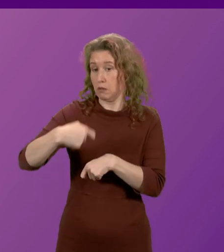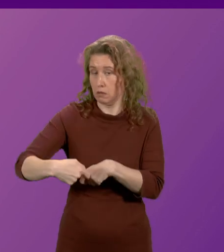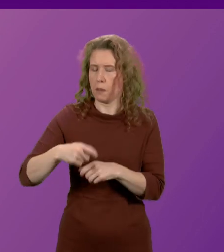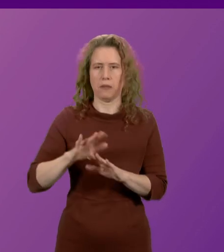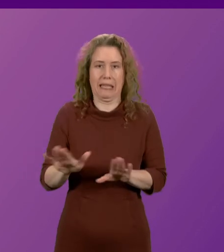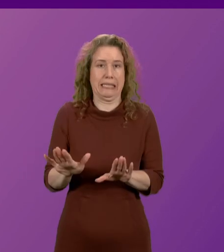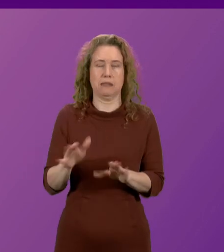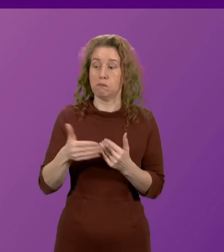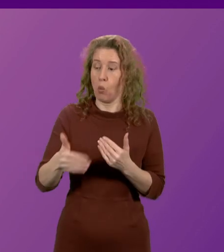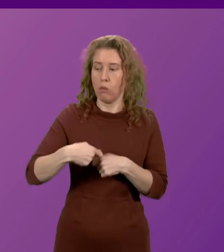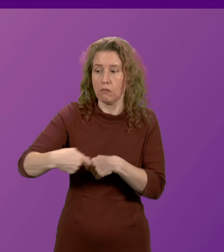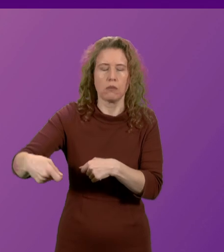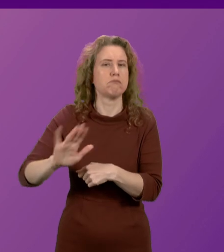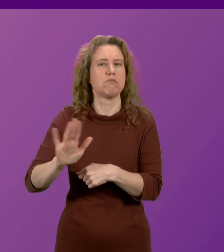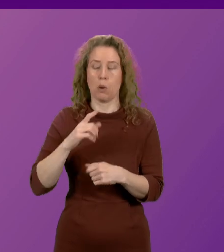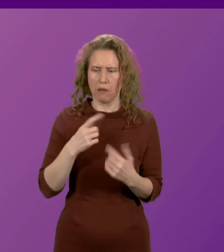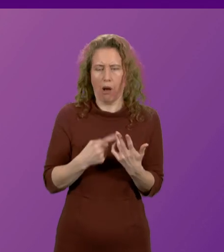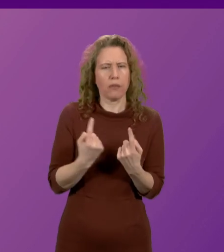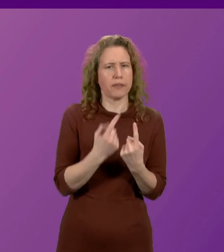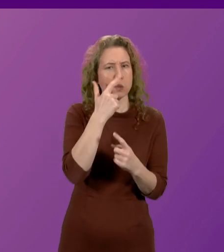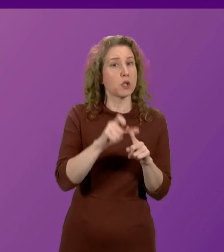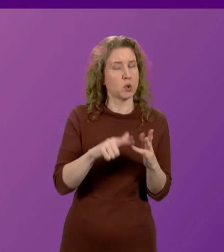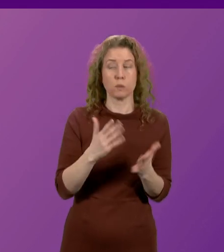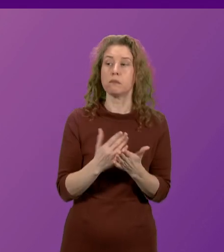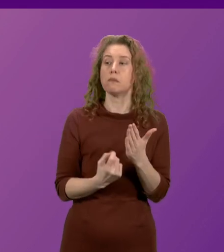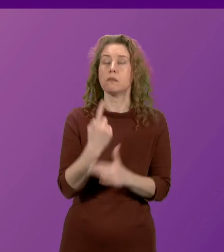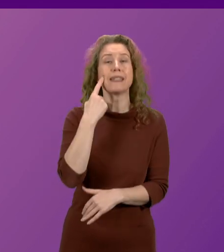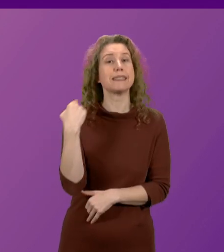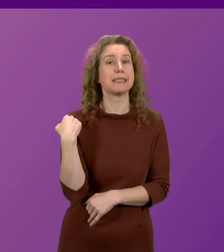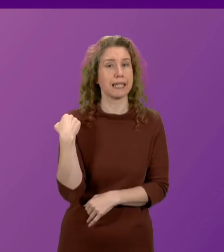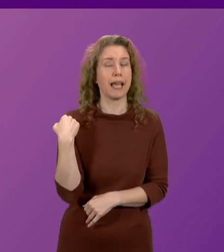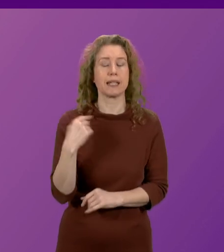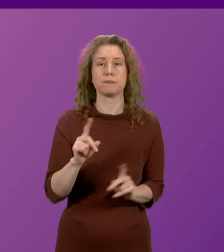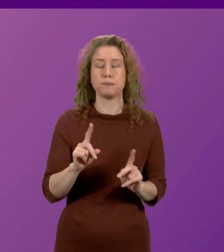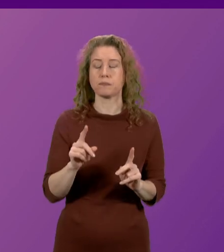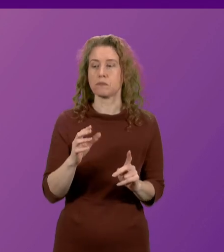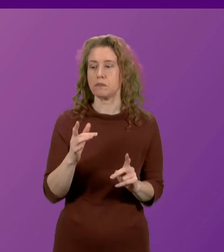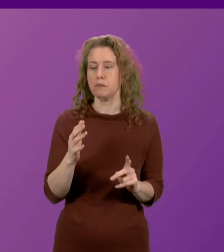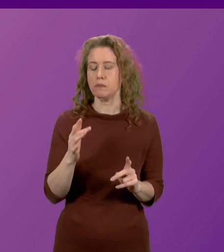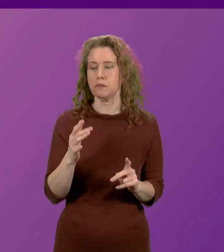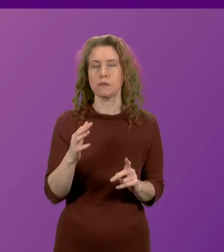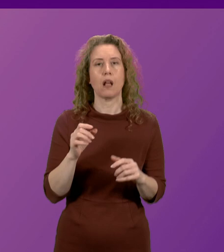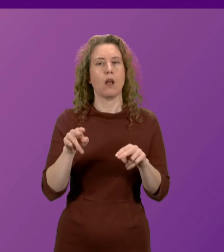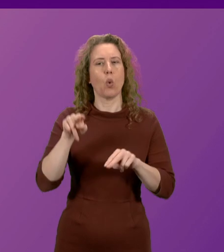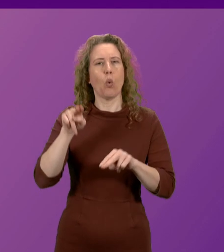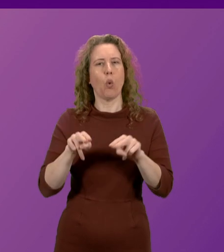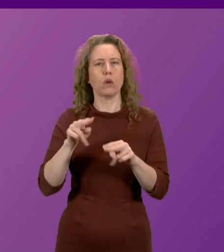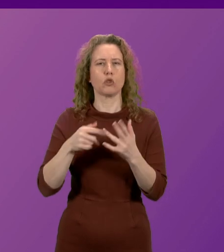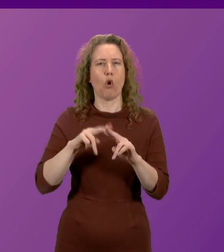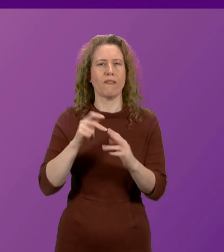And obviously there are other steps that we can take. Indeed, yesterday, the Court of Appeal